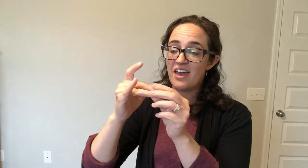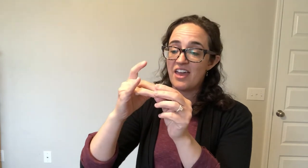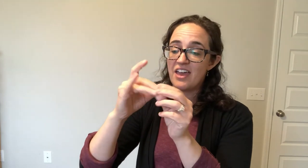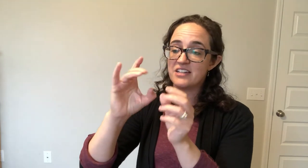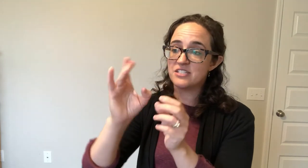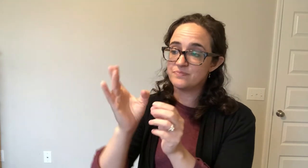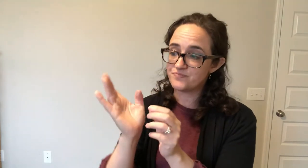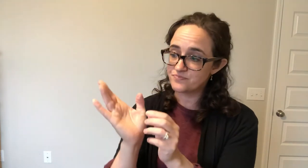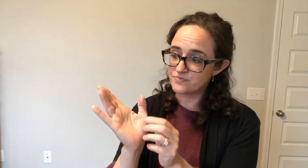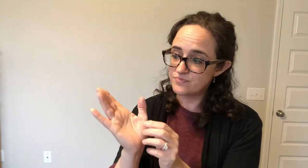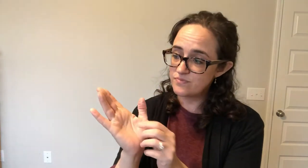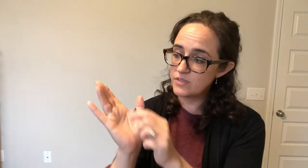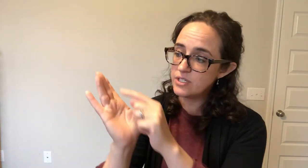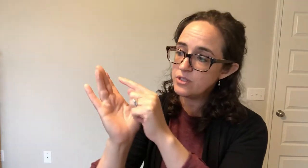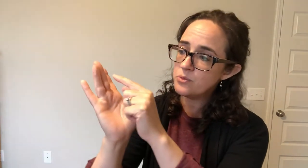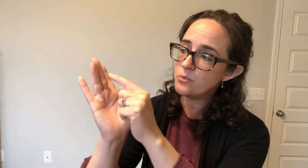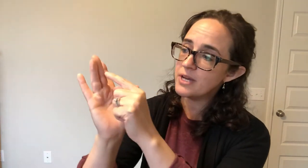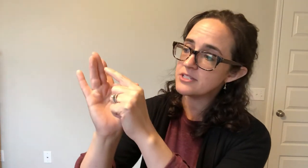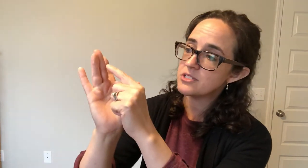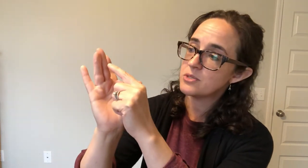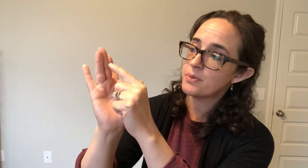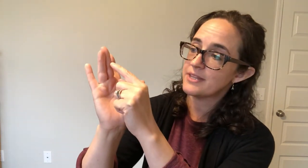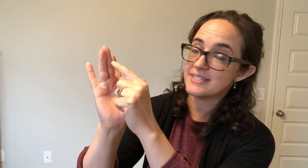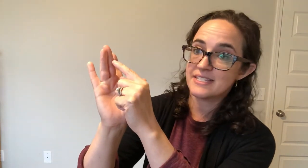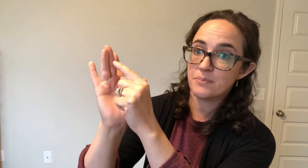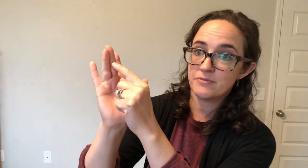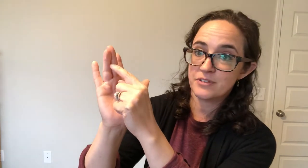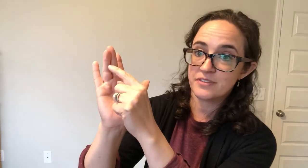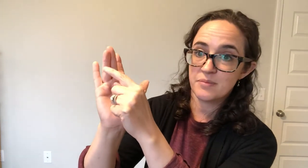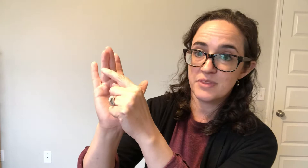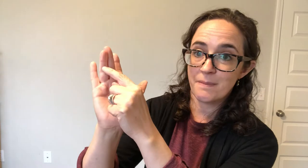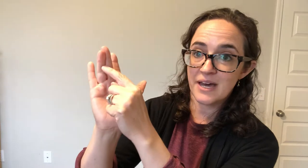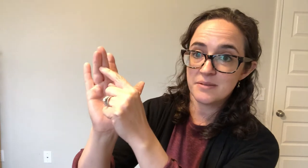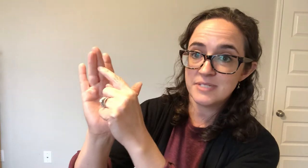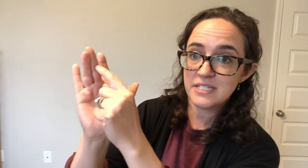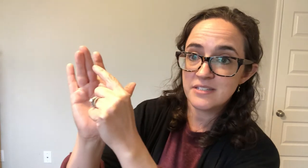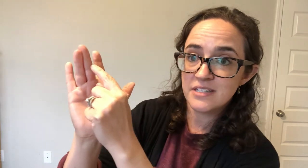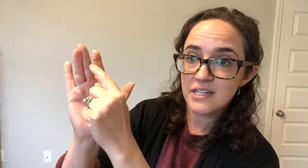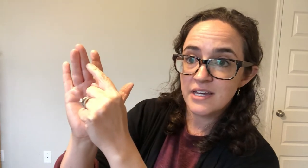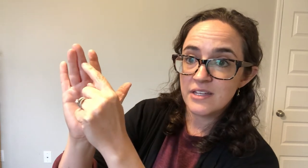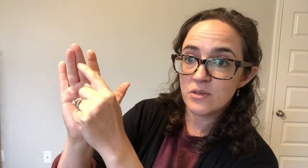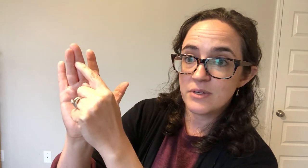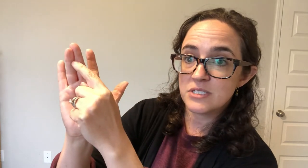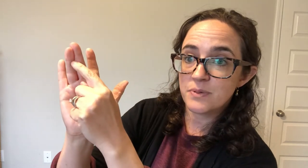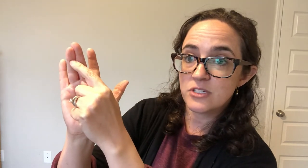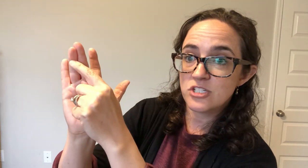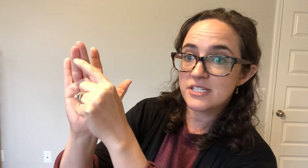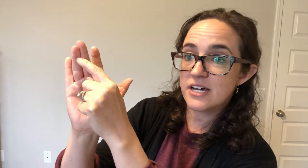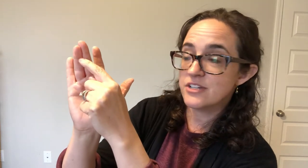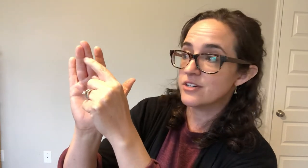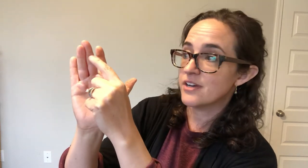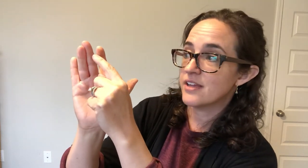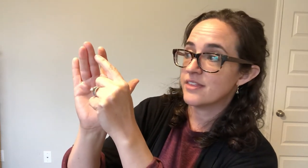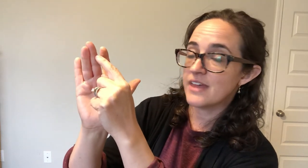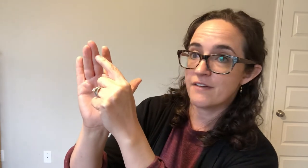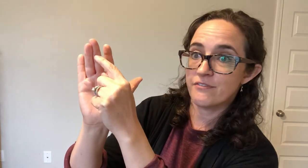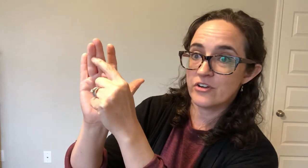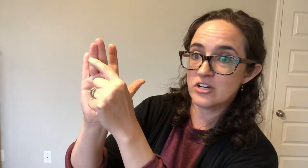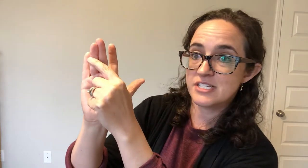And you want to put the tip of your thumb, the bottom teeth, you want to put just under that first